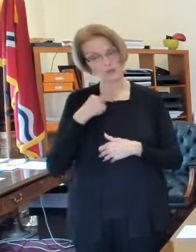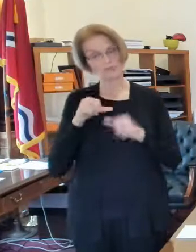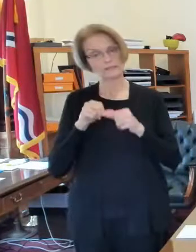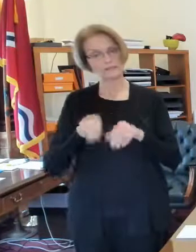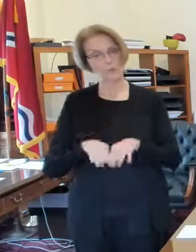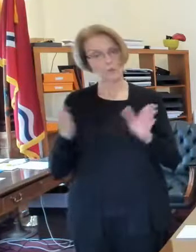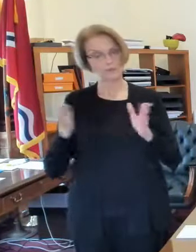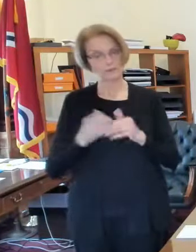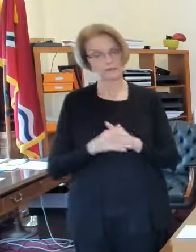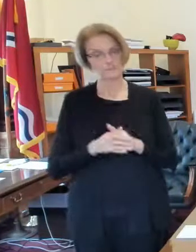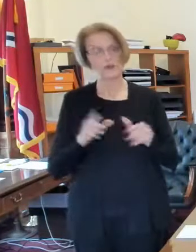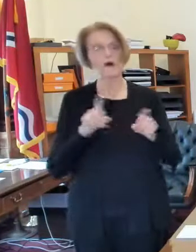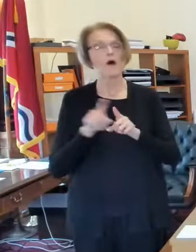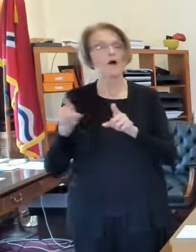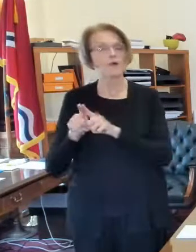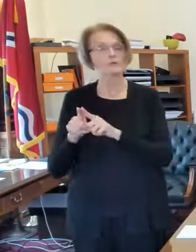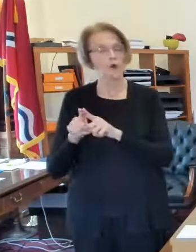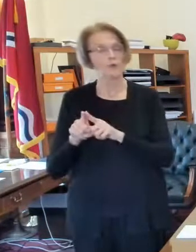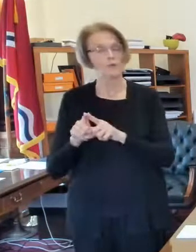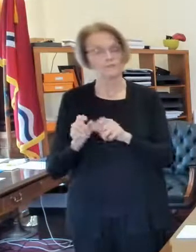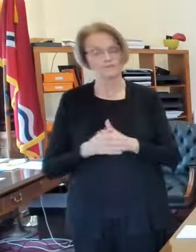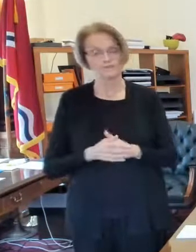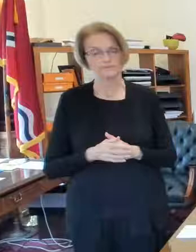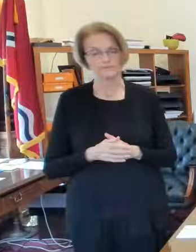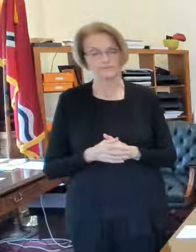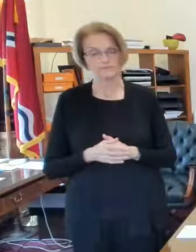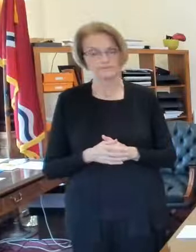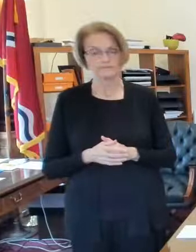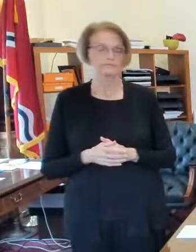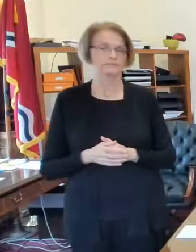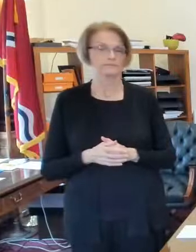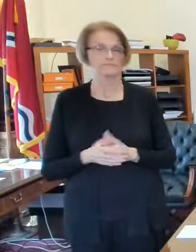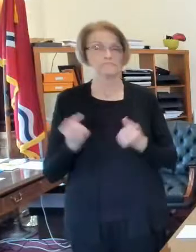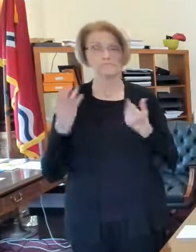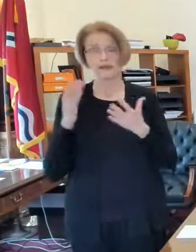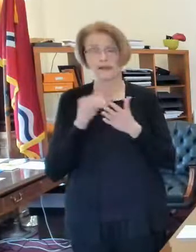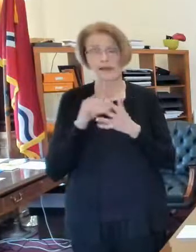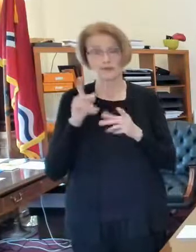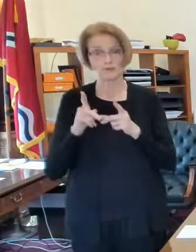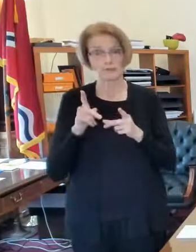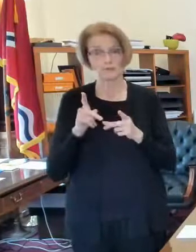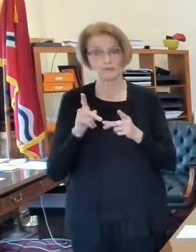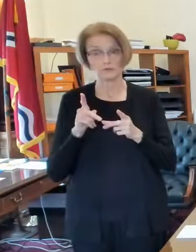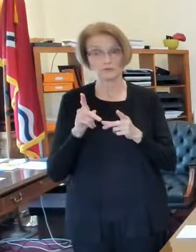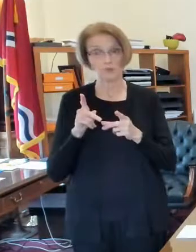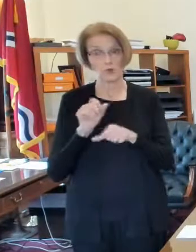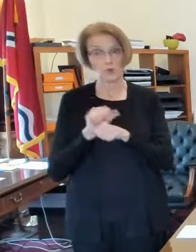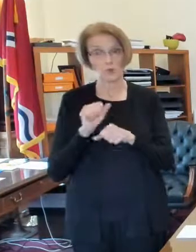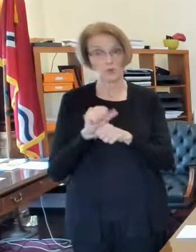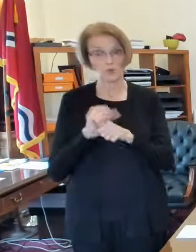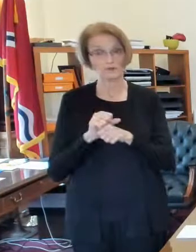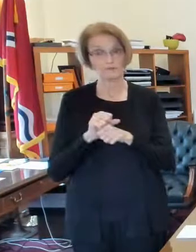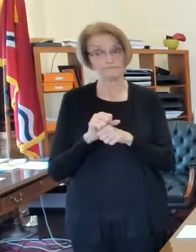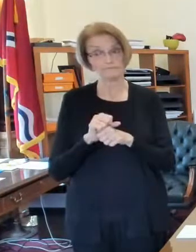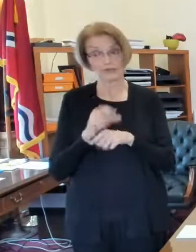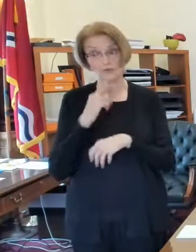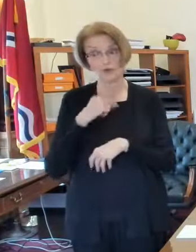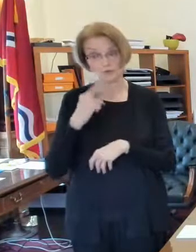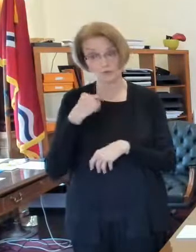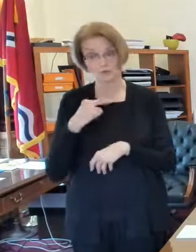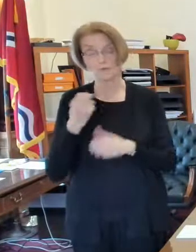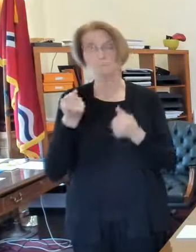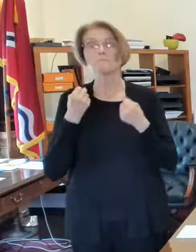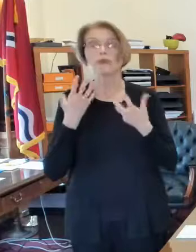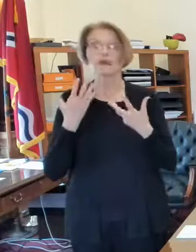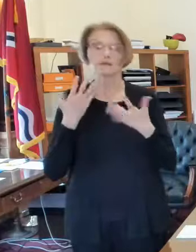and i guess the other thing to think about here is the thousands of people who work in restaurants many of whom have already been